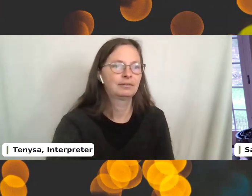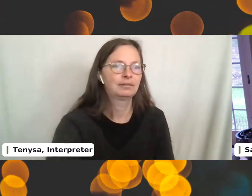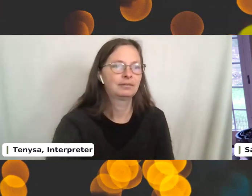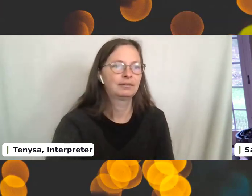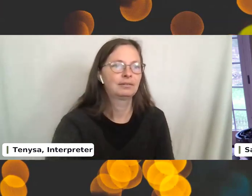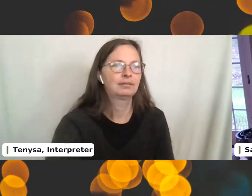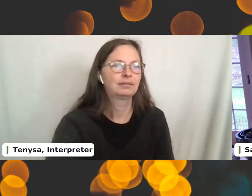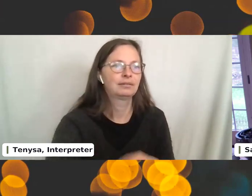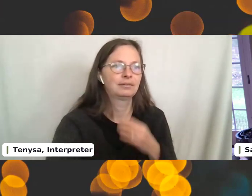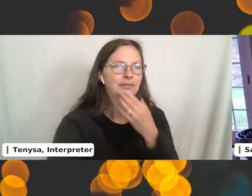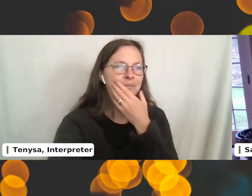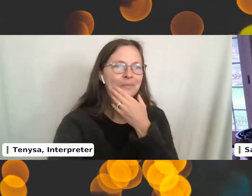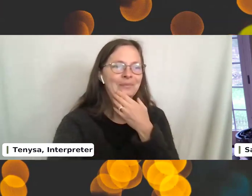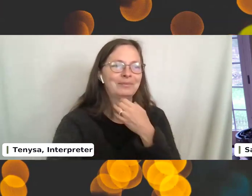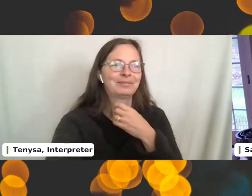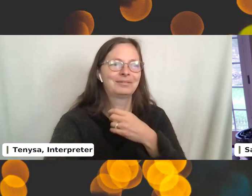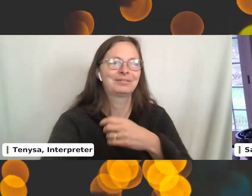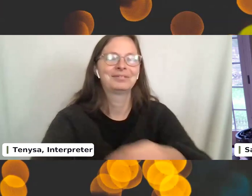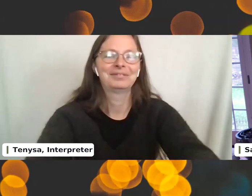Knit towels for everybody.